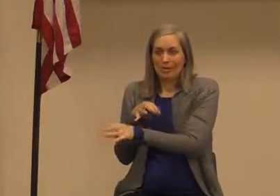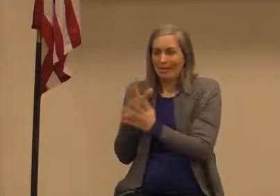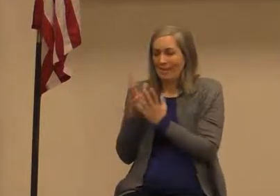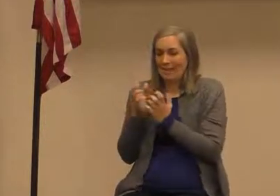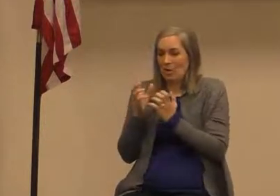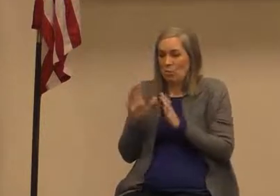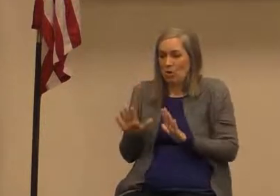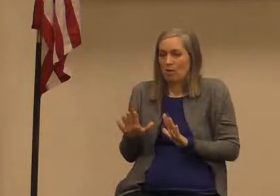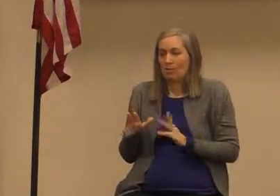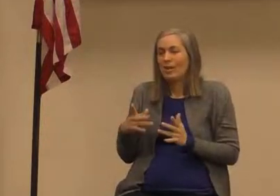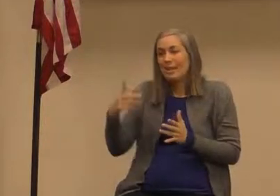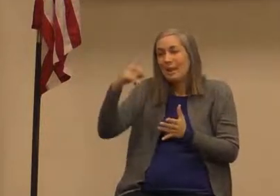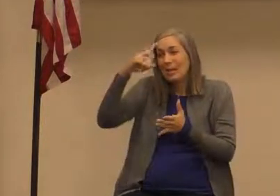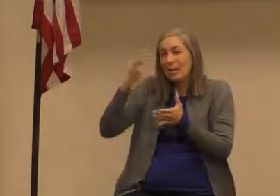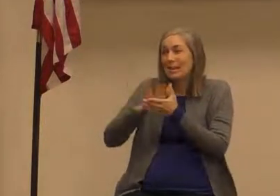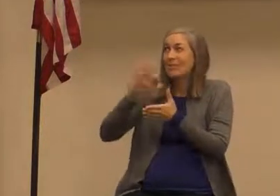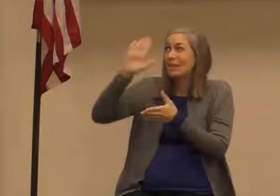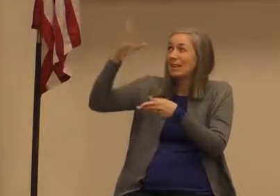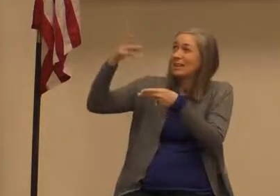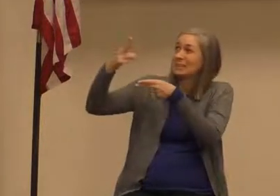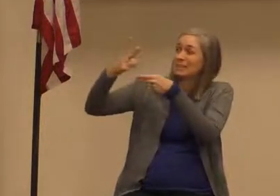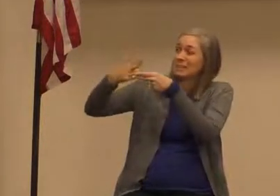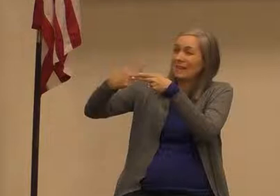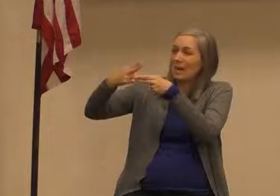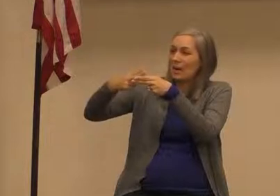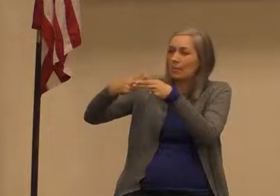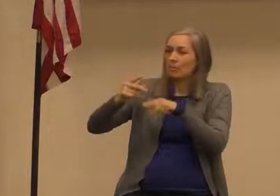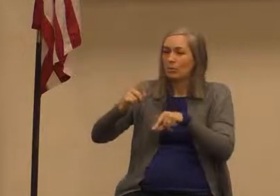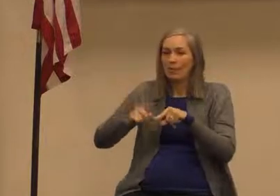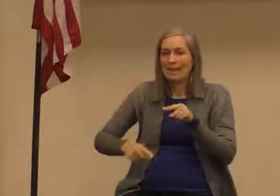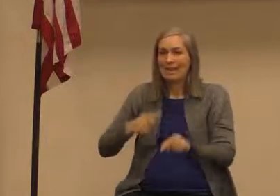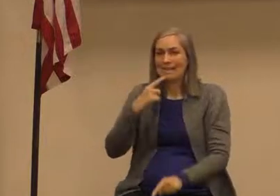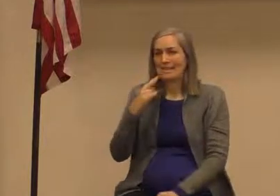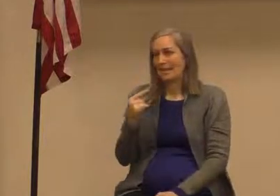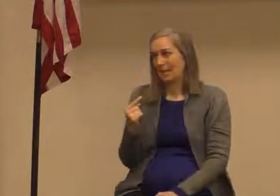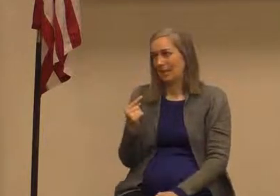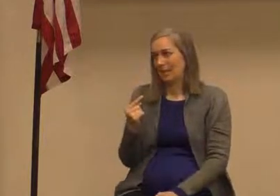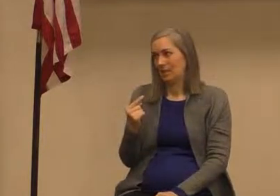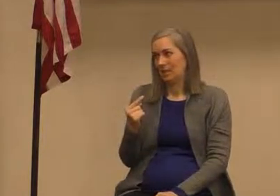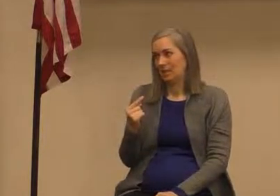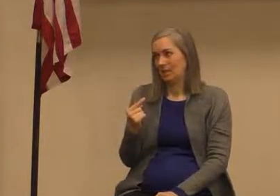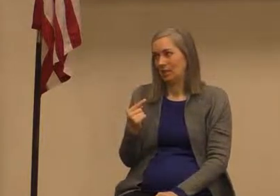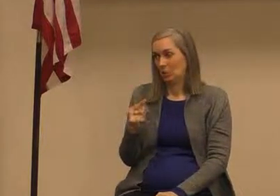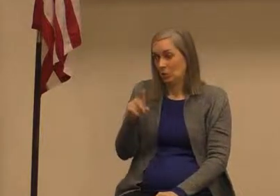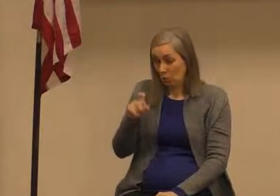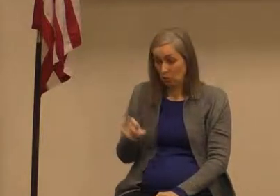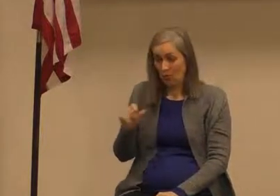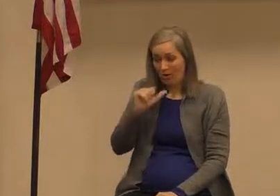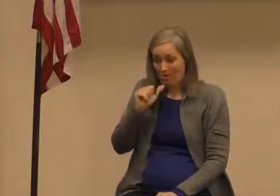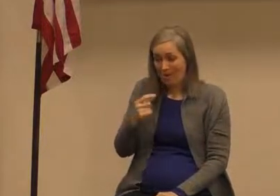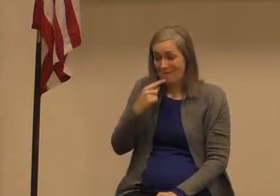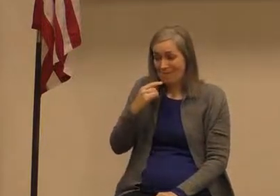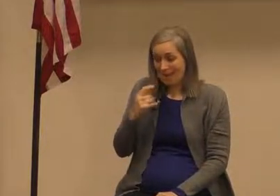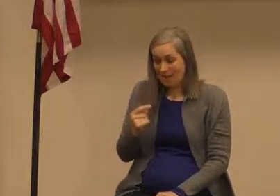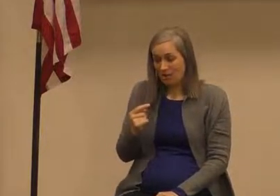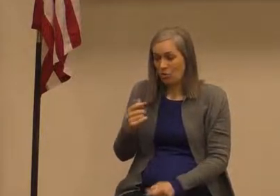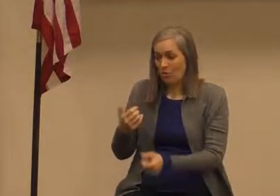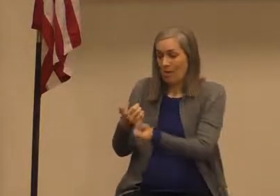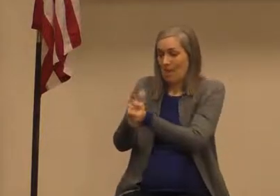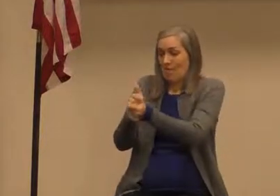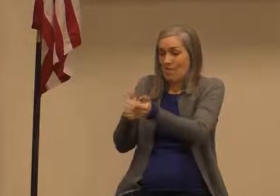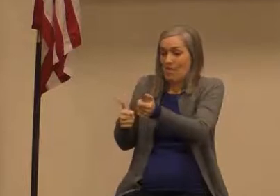want to they believed that this name was actually unpronounceable and that it shouldn't be pronounced and so they avoided using this word